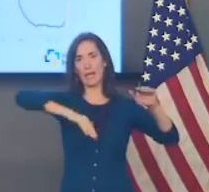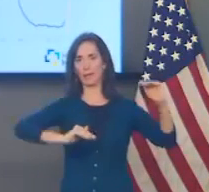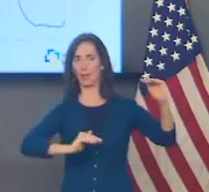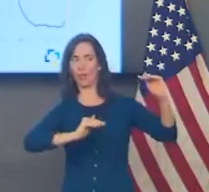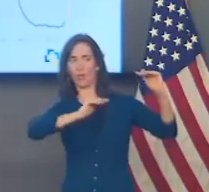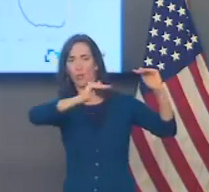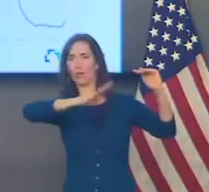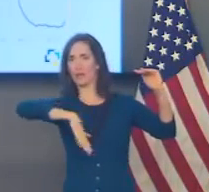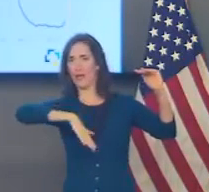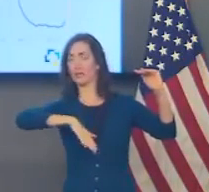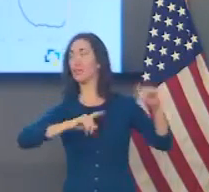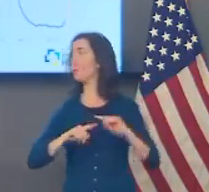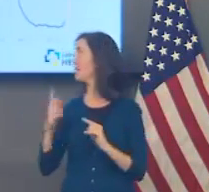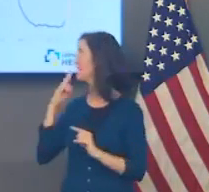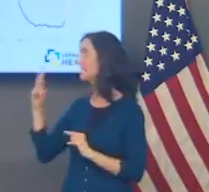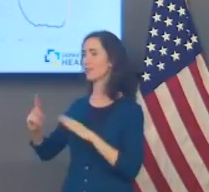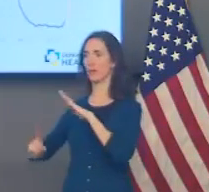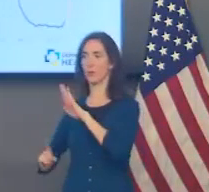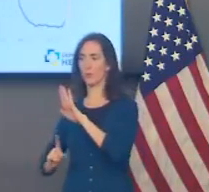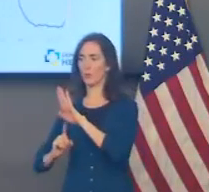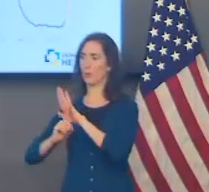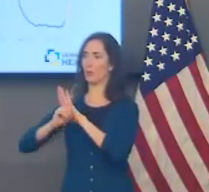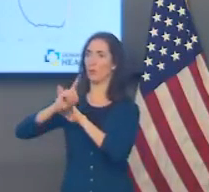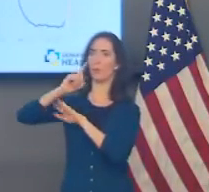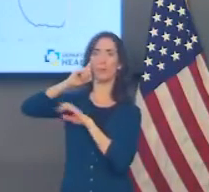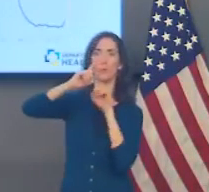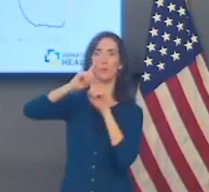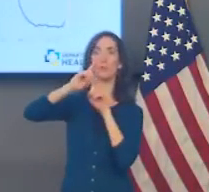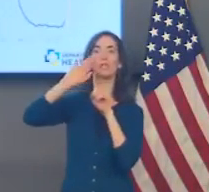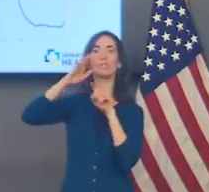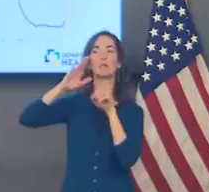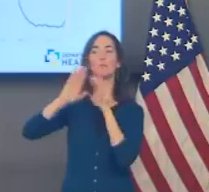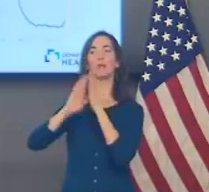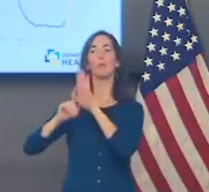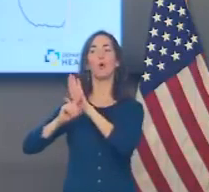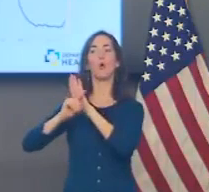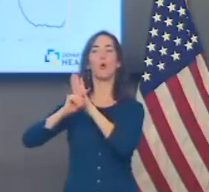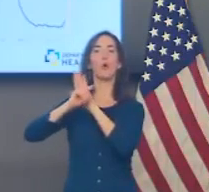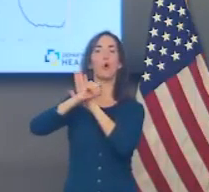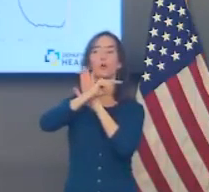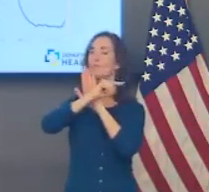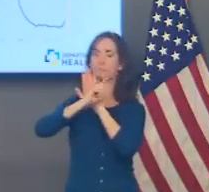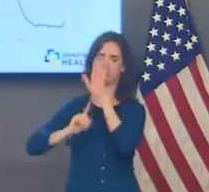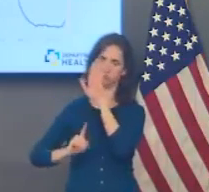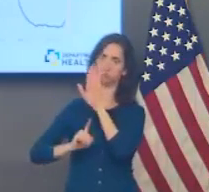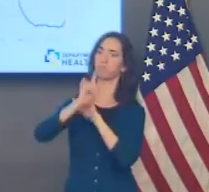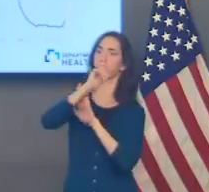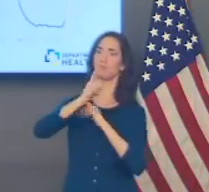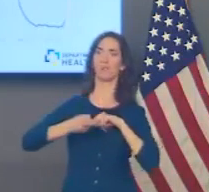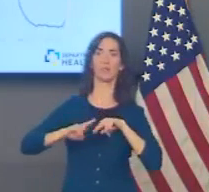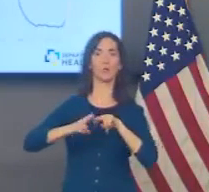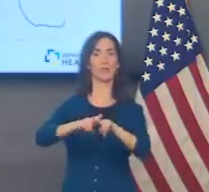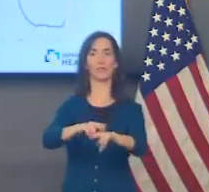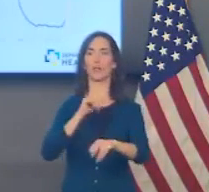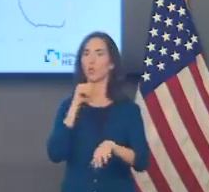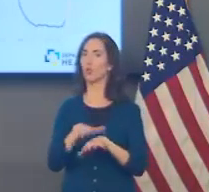not any sign yet that it's slowing, not a single sign yet that this very steep rate of increase is slowing.